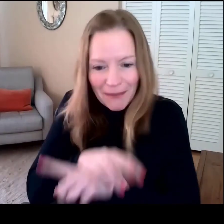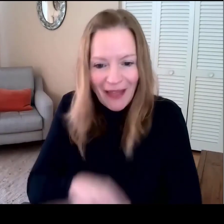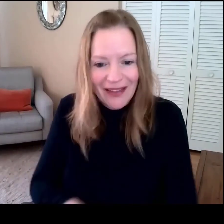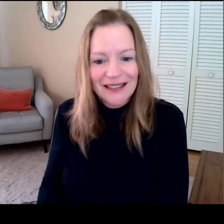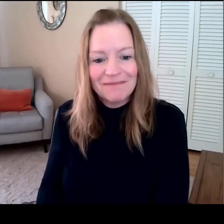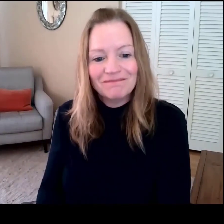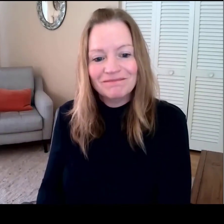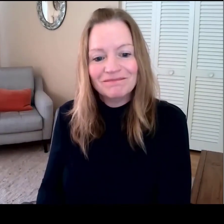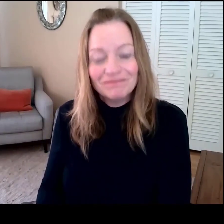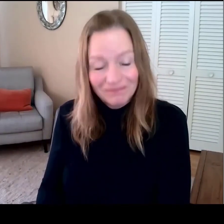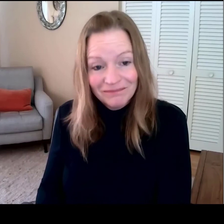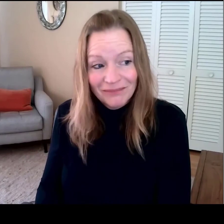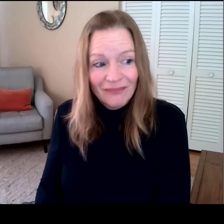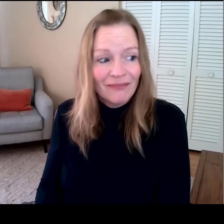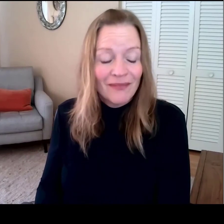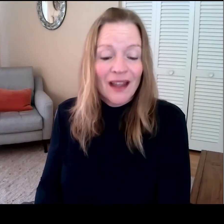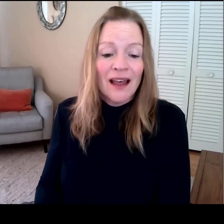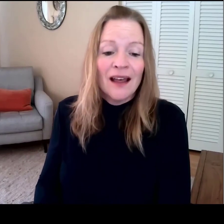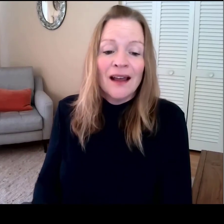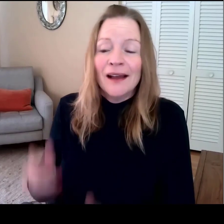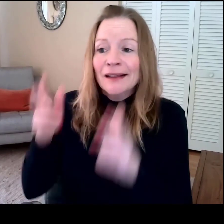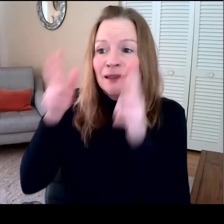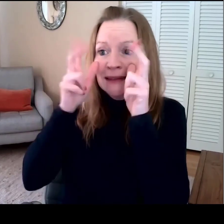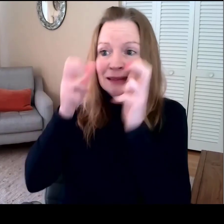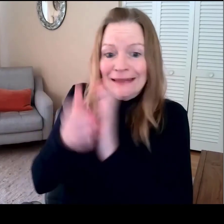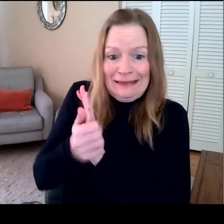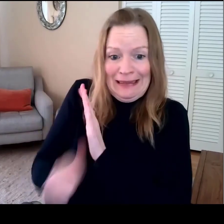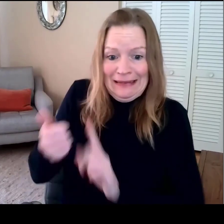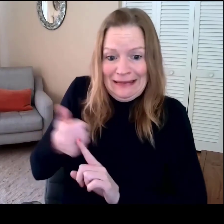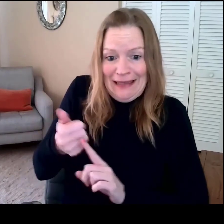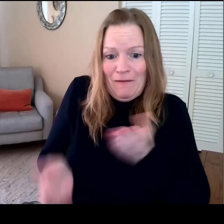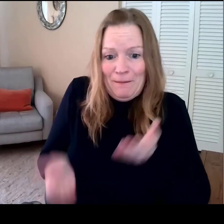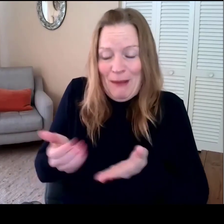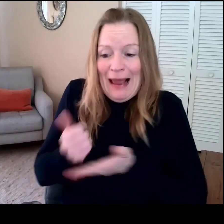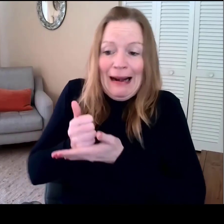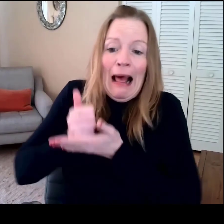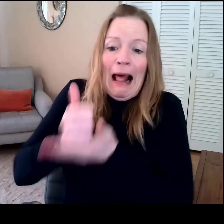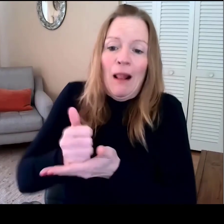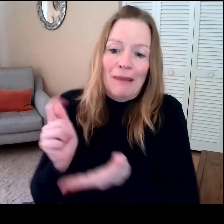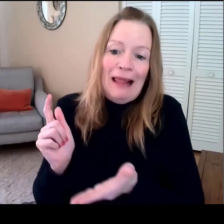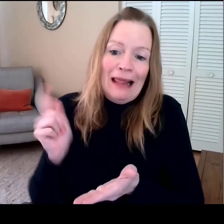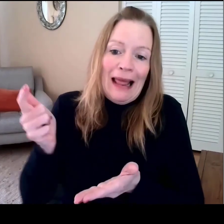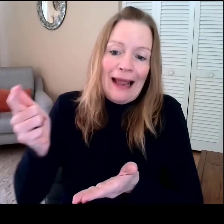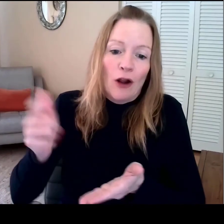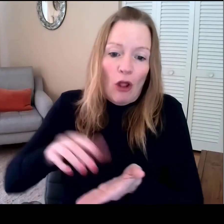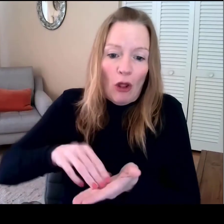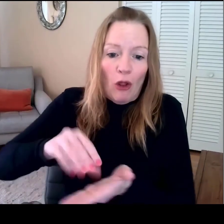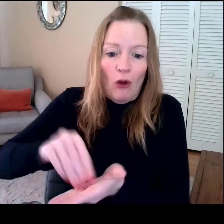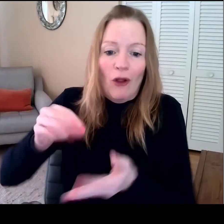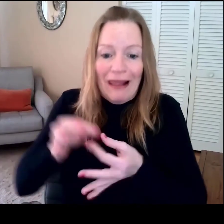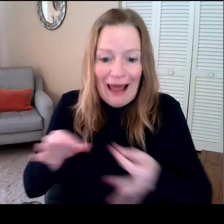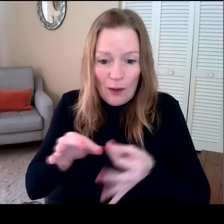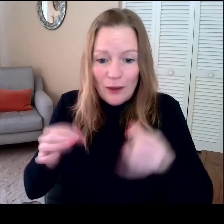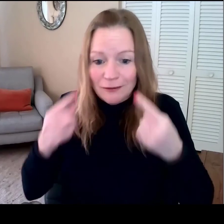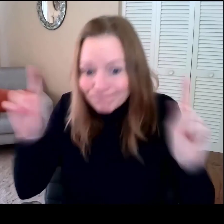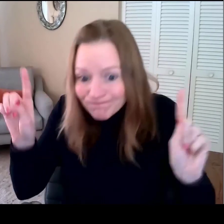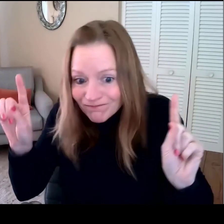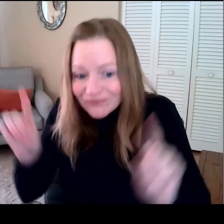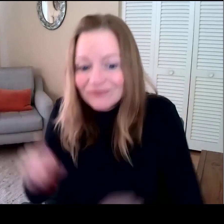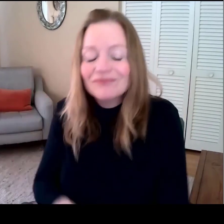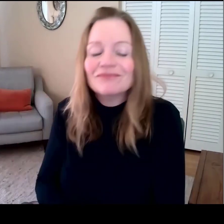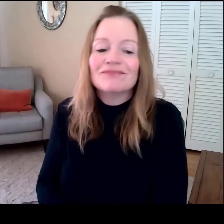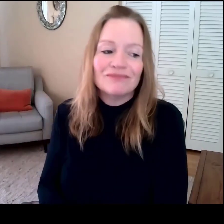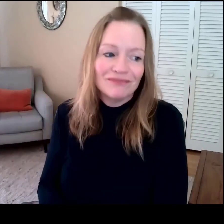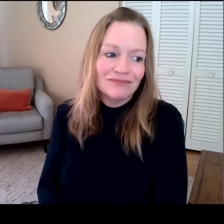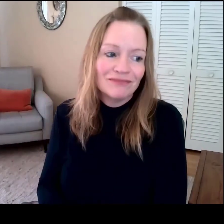already by six months in sign-exposed infants. Perceptual skills might ensure successful language learning later in life.